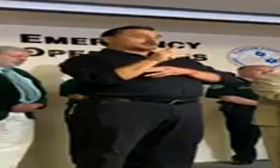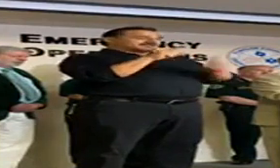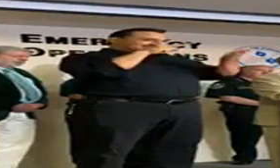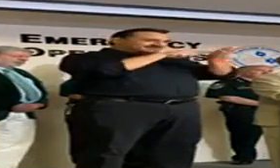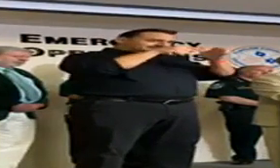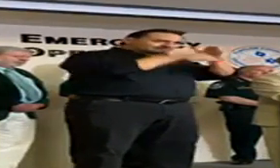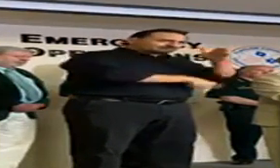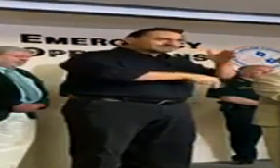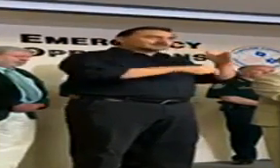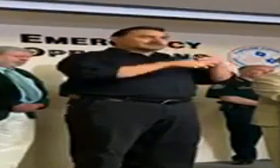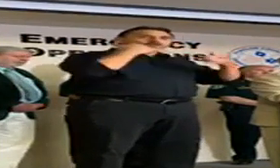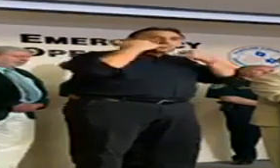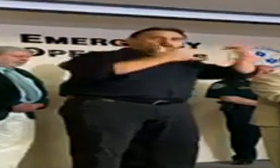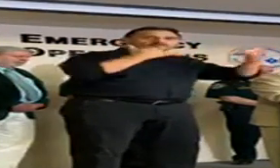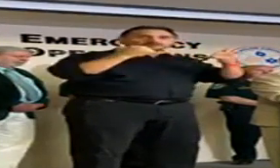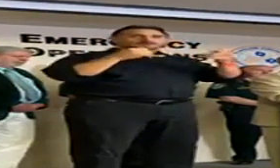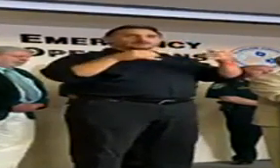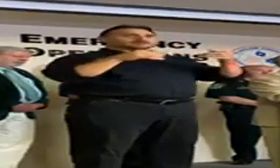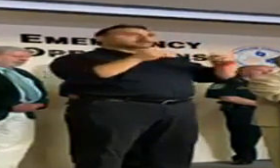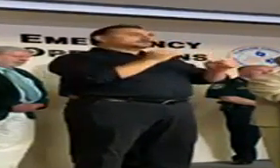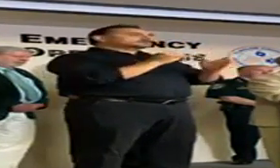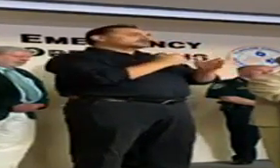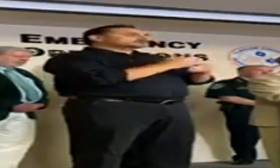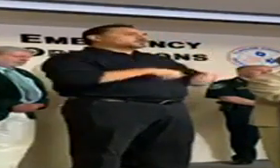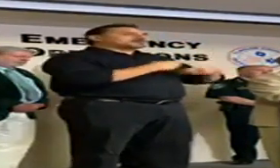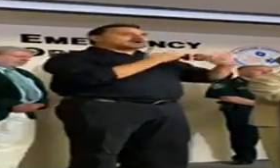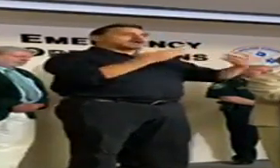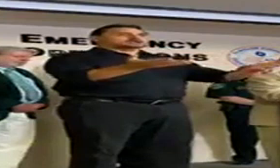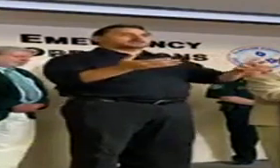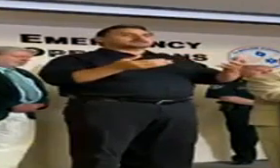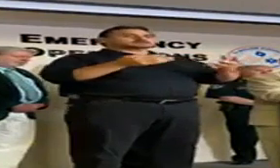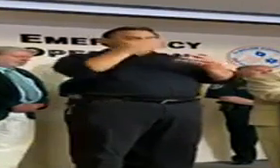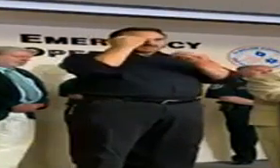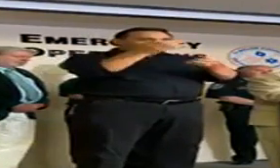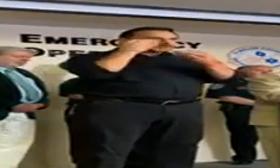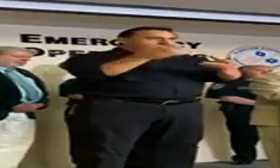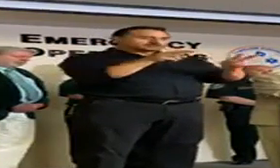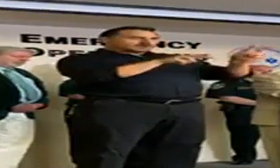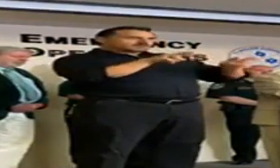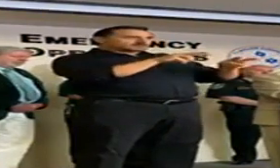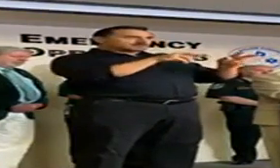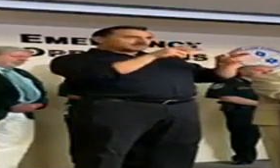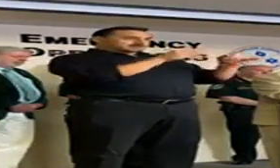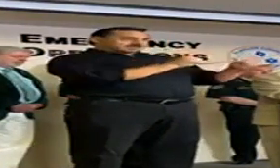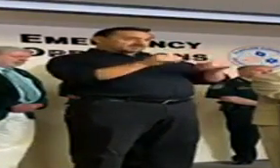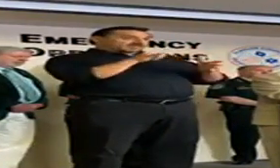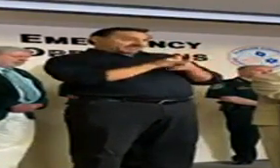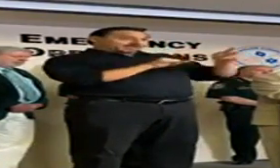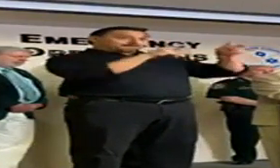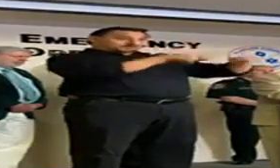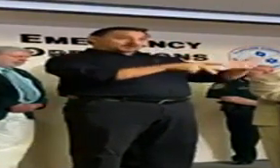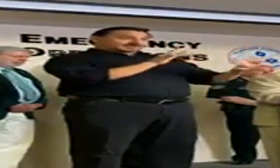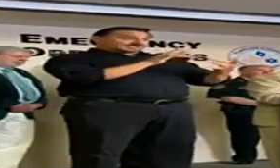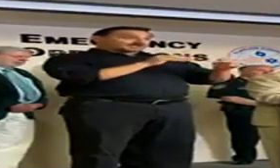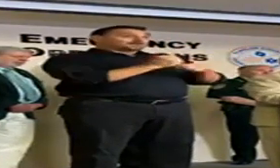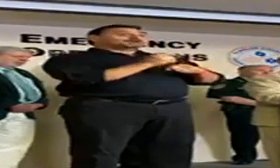contacts, get on the phone and just provide guidance and monitor individuals that that person has been in contact with